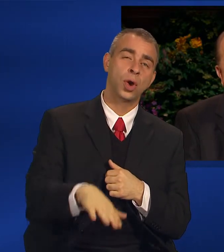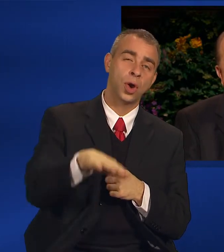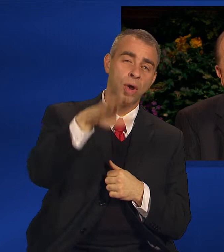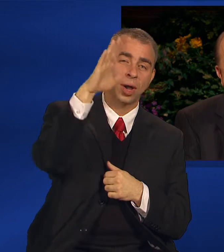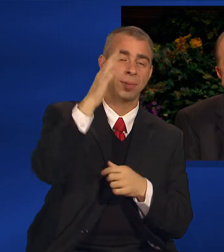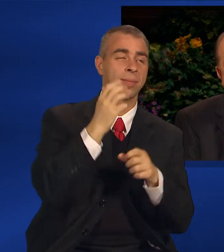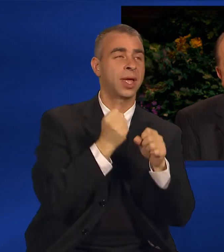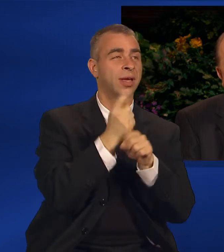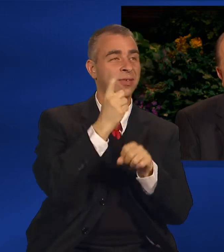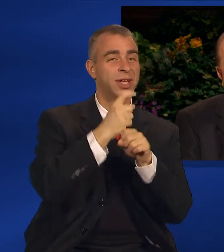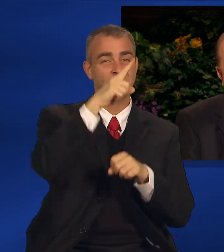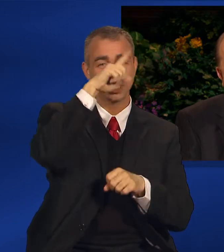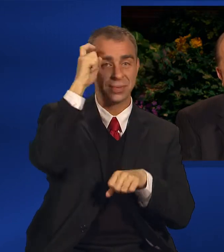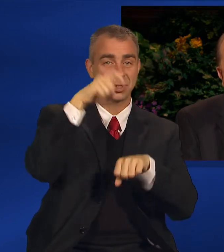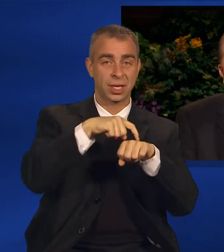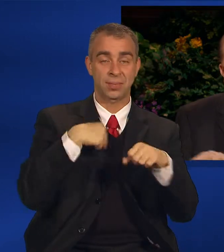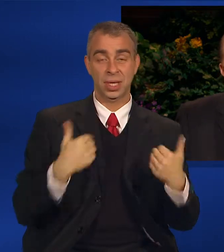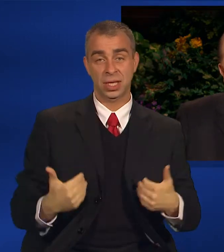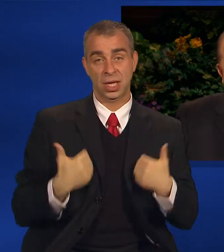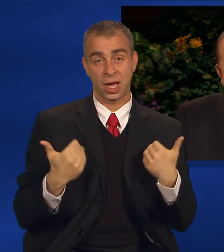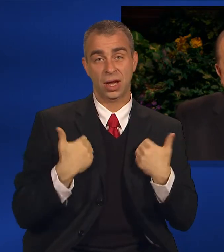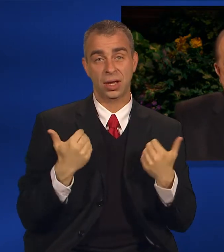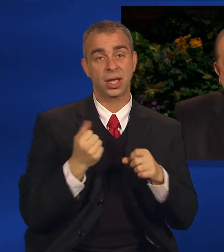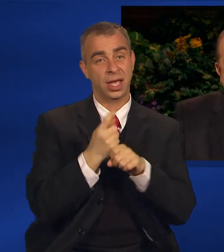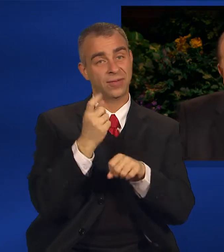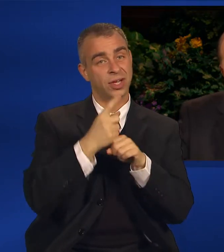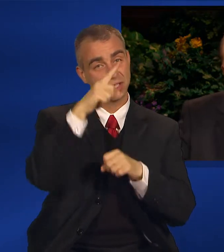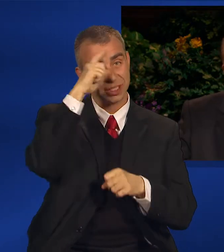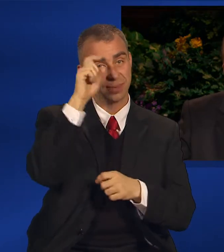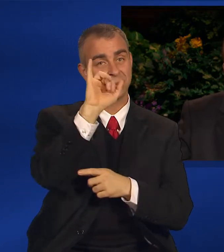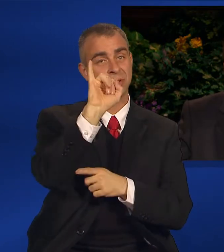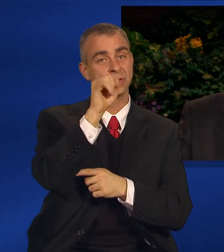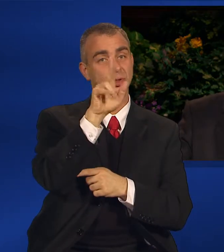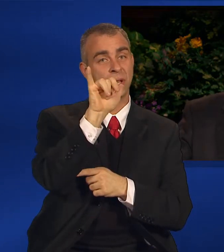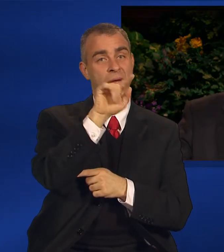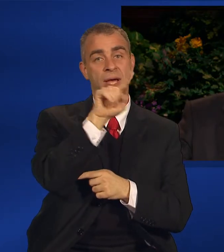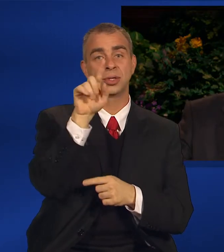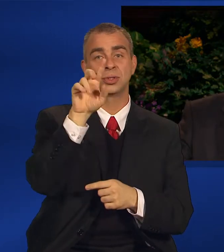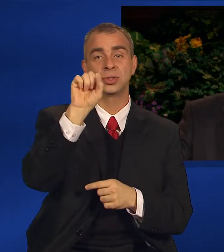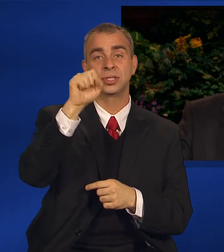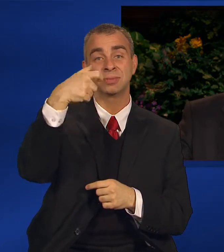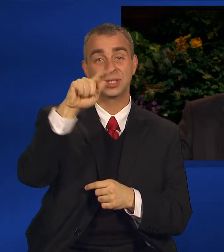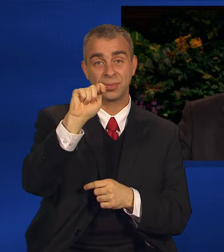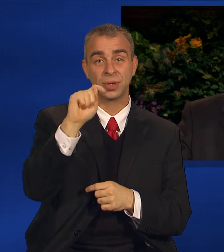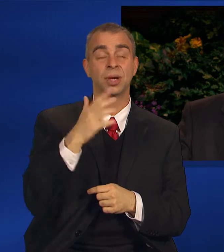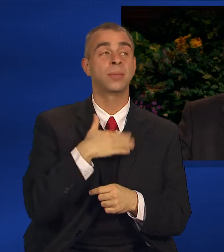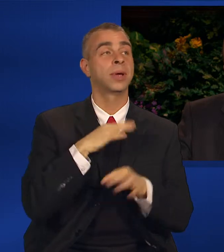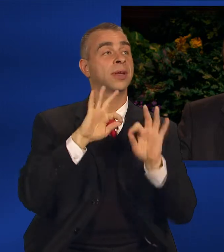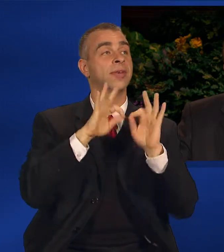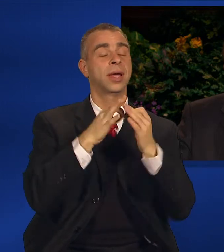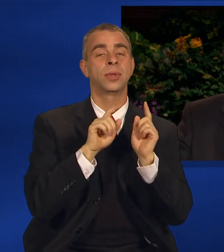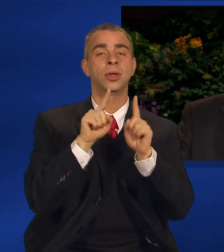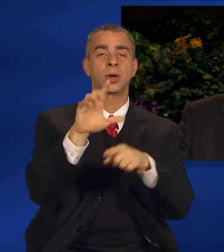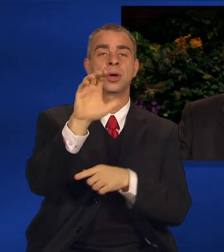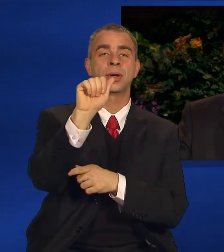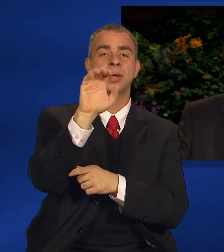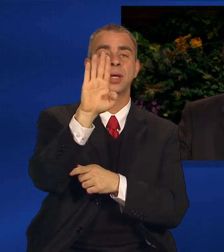September, my family stayed at our cabin at Vivian Park in Provo Canyon